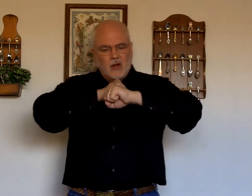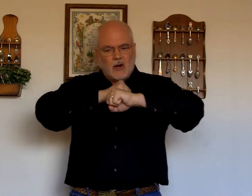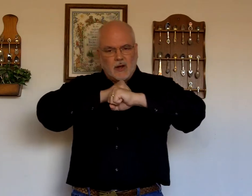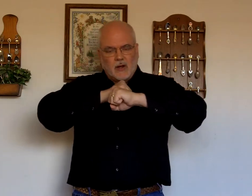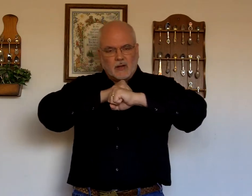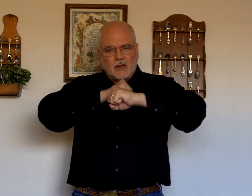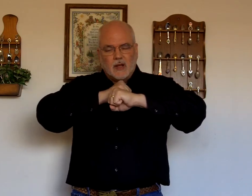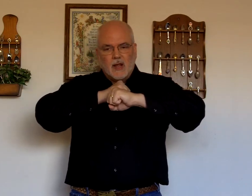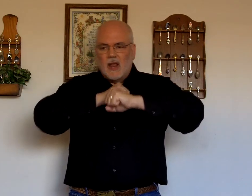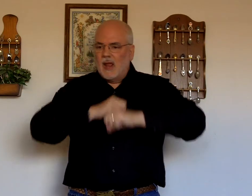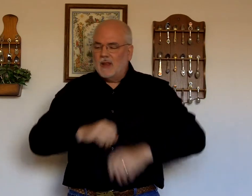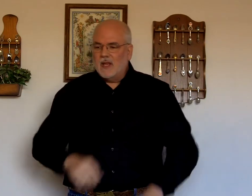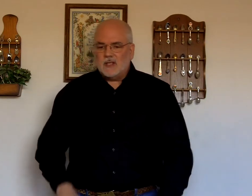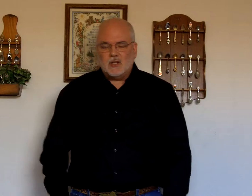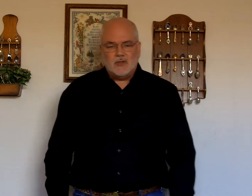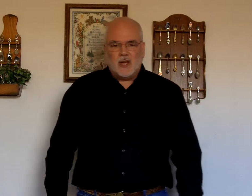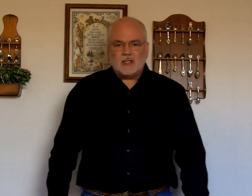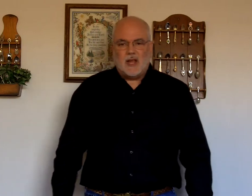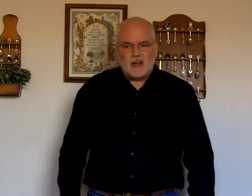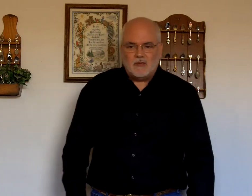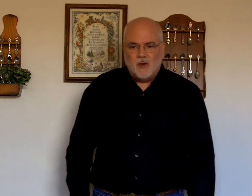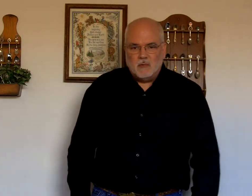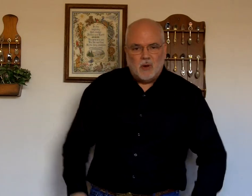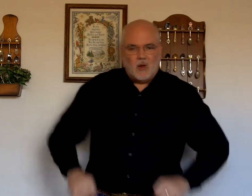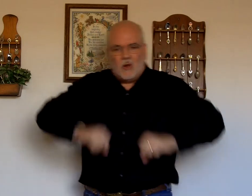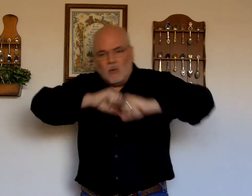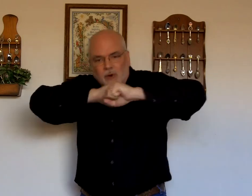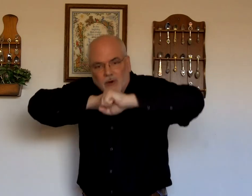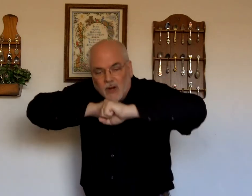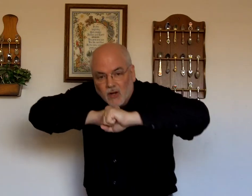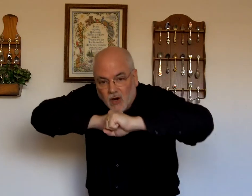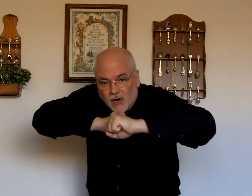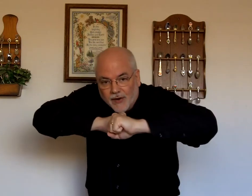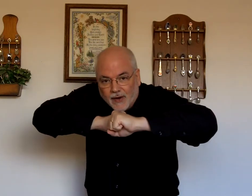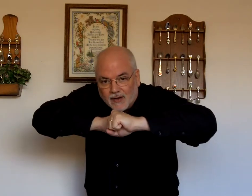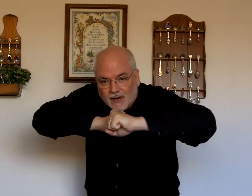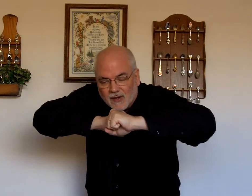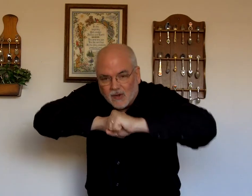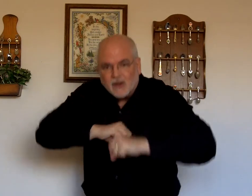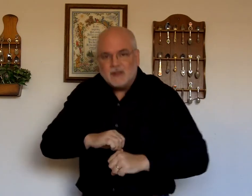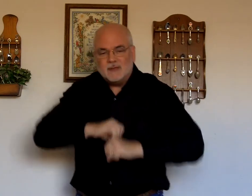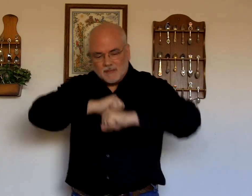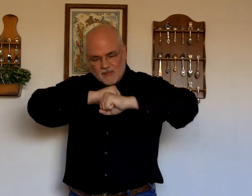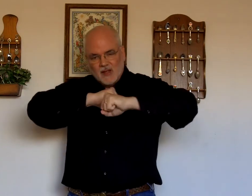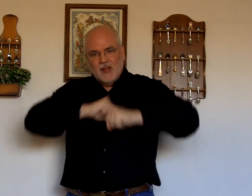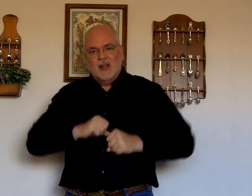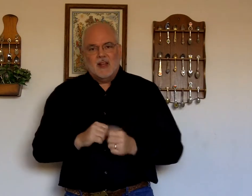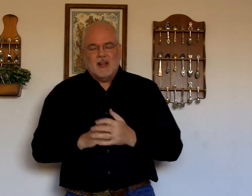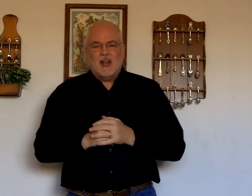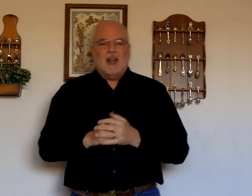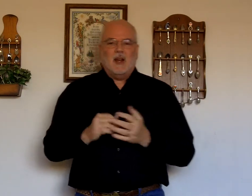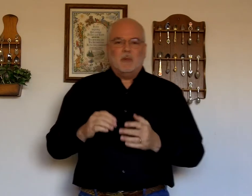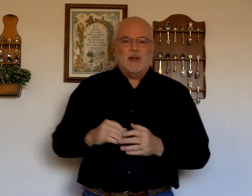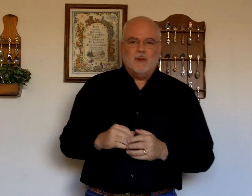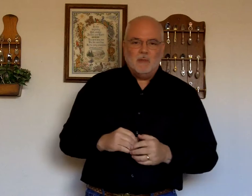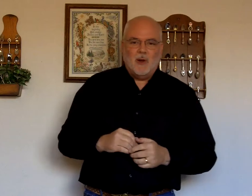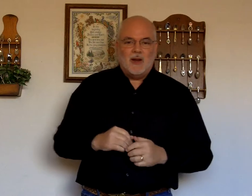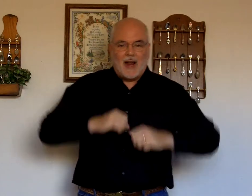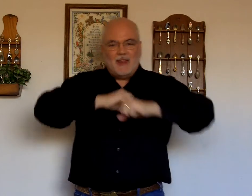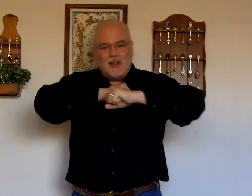Guarding. And this is just like. Football. Where you're. Guarding. All right? I don't play football. And I think.